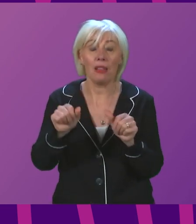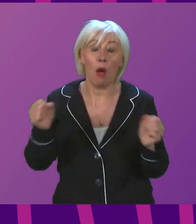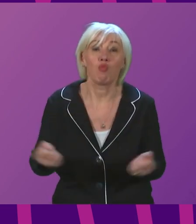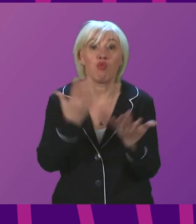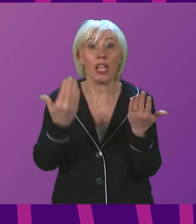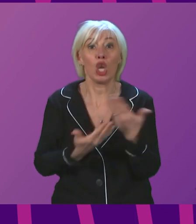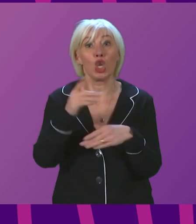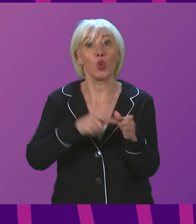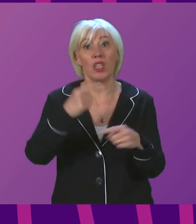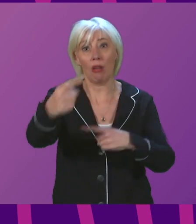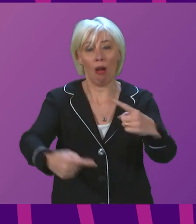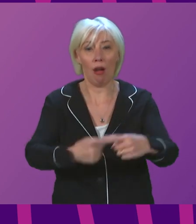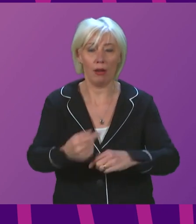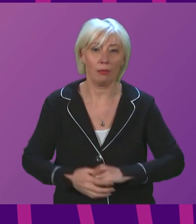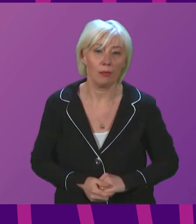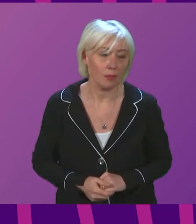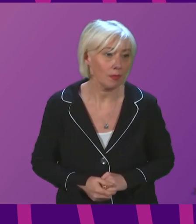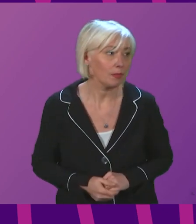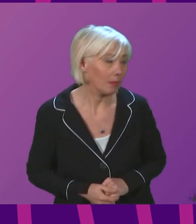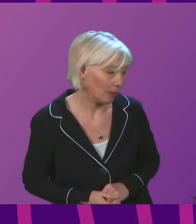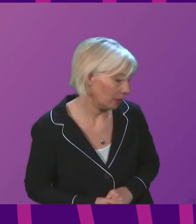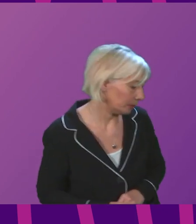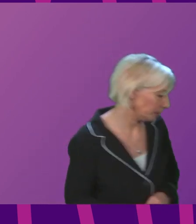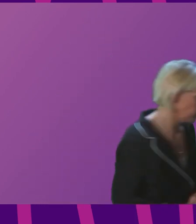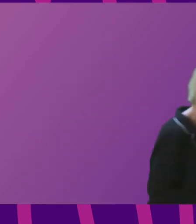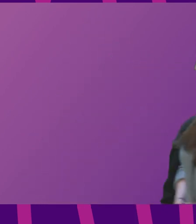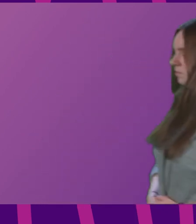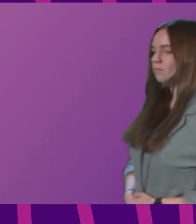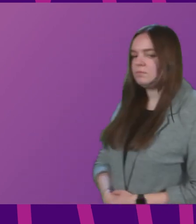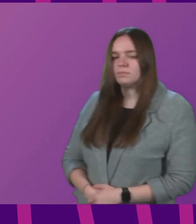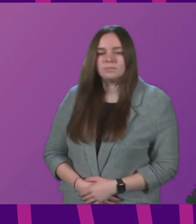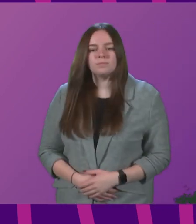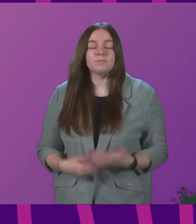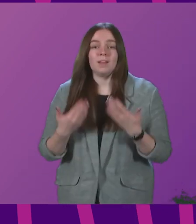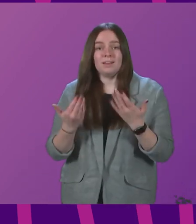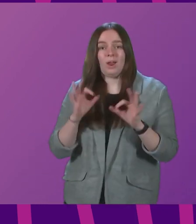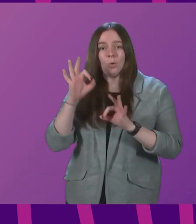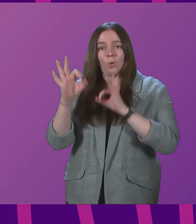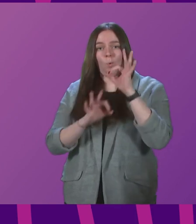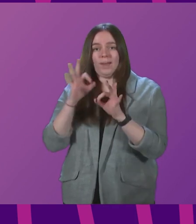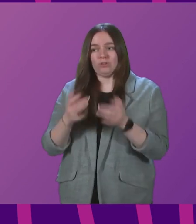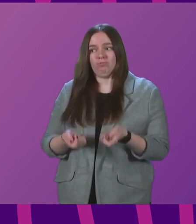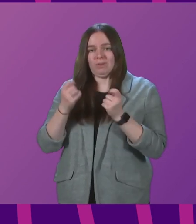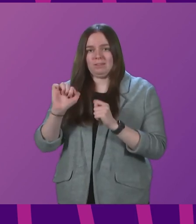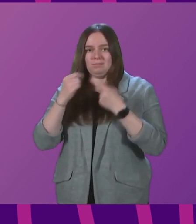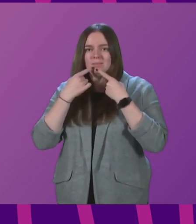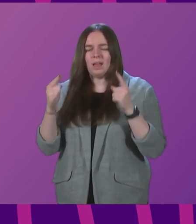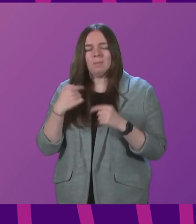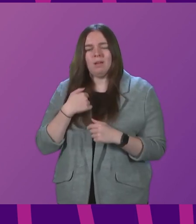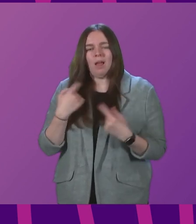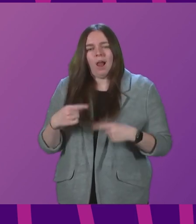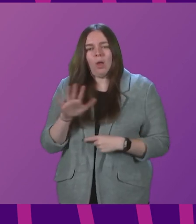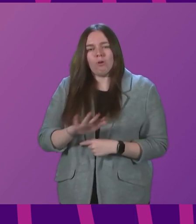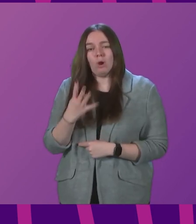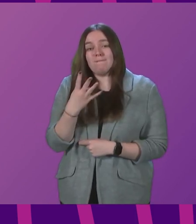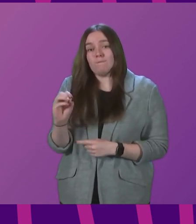ahead. Thank you. The First Minister will now take questions on the issues raised in her statement. I intend to allow around 40 minutes for questions,